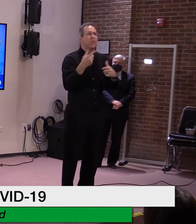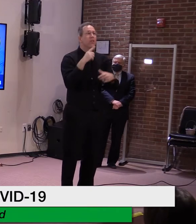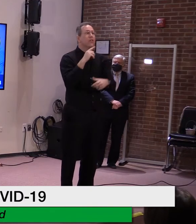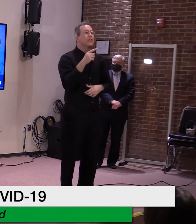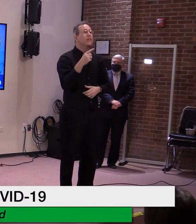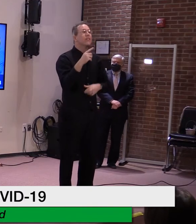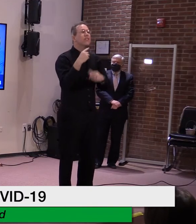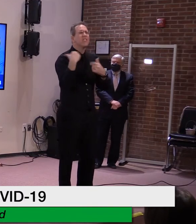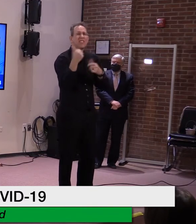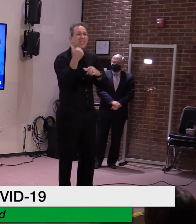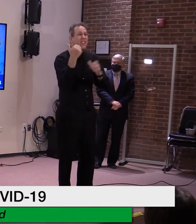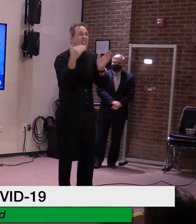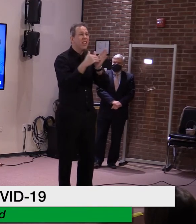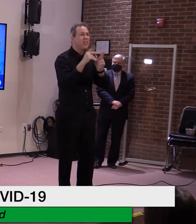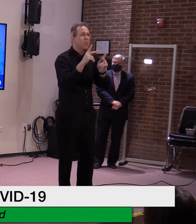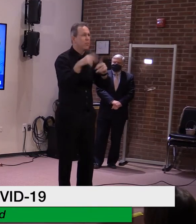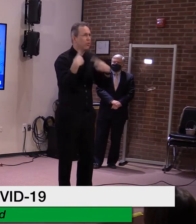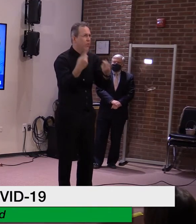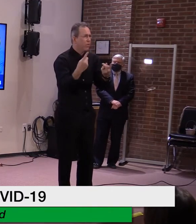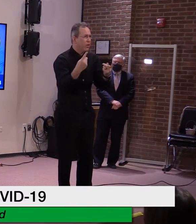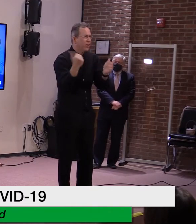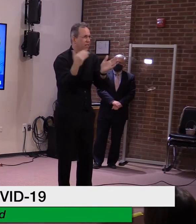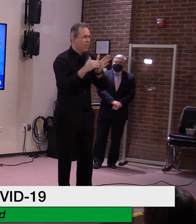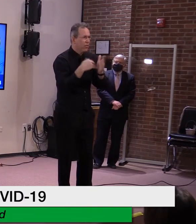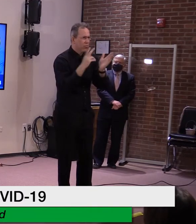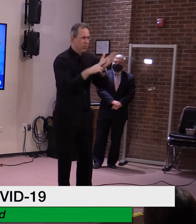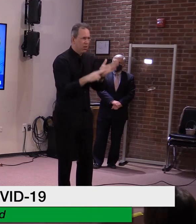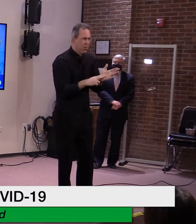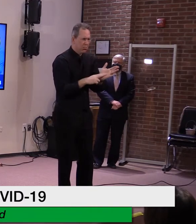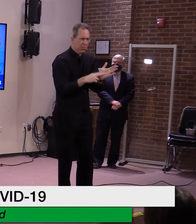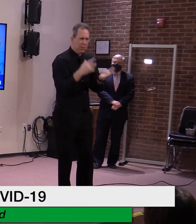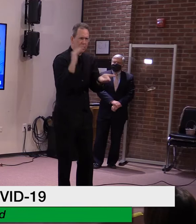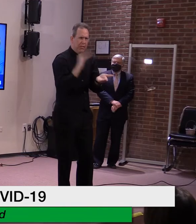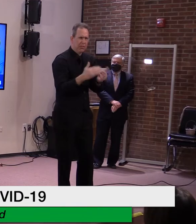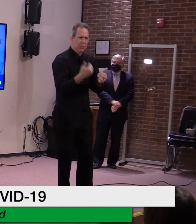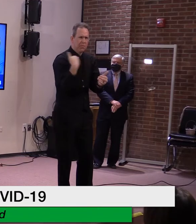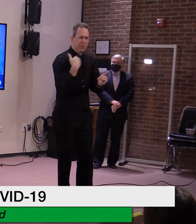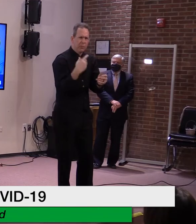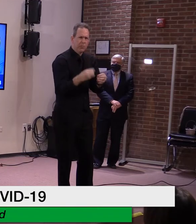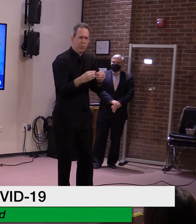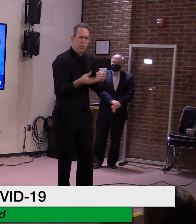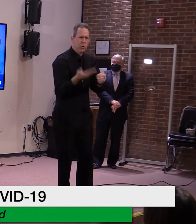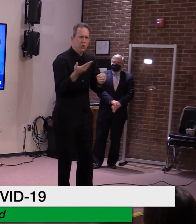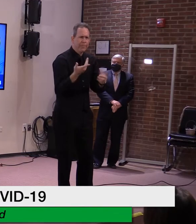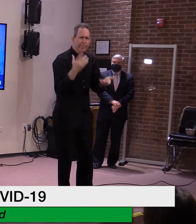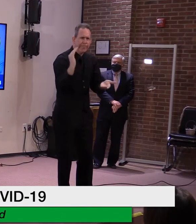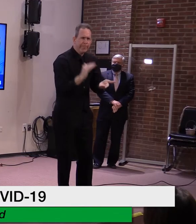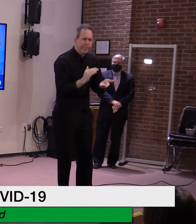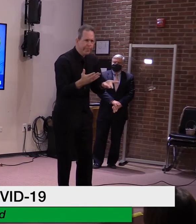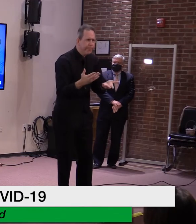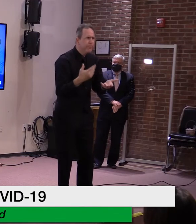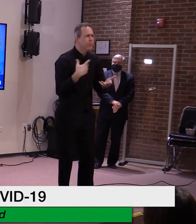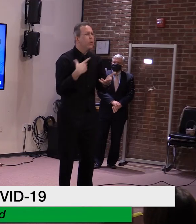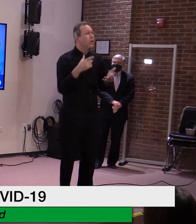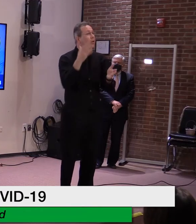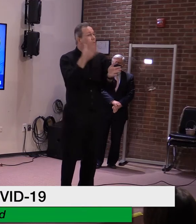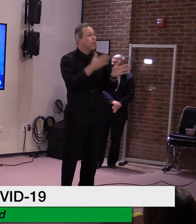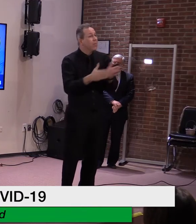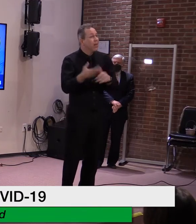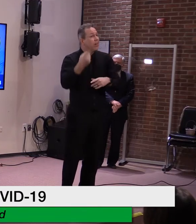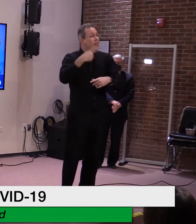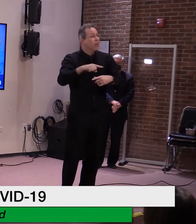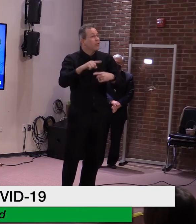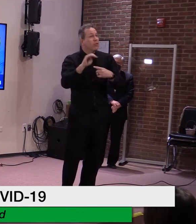bit fewer than we had hoped. As you may remember, we had planned to rollout 5B, those